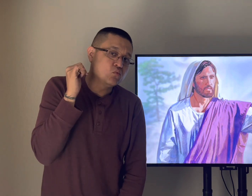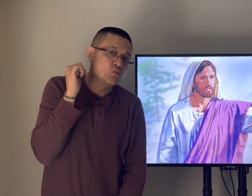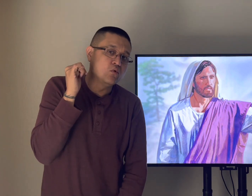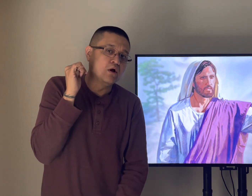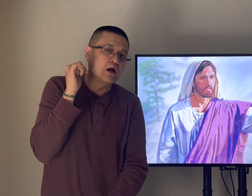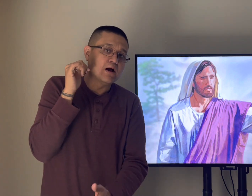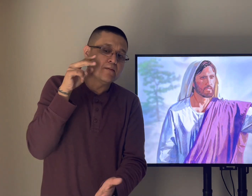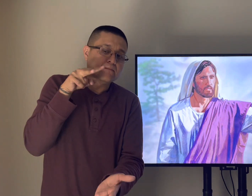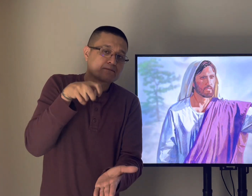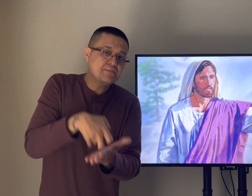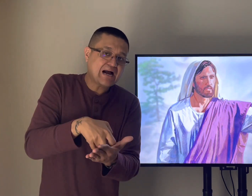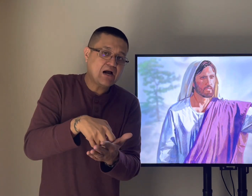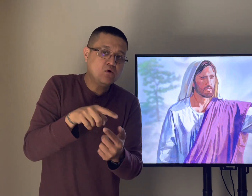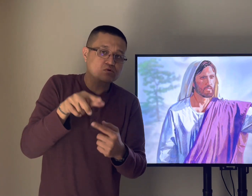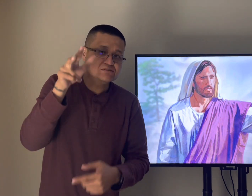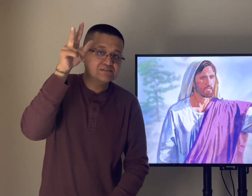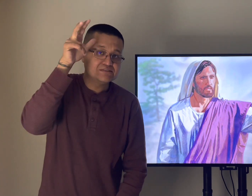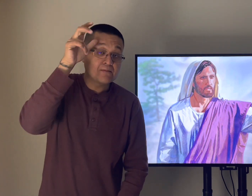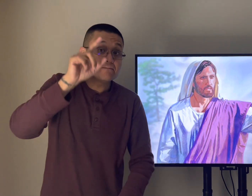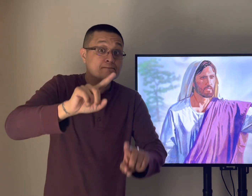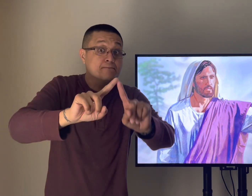jesus refused to bow to satan